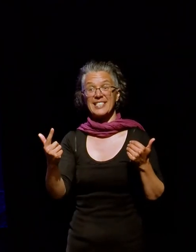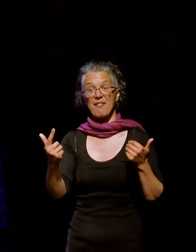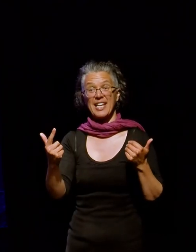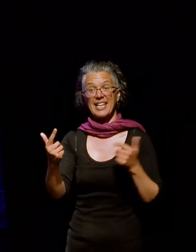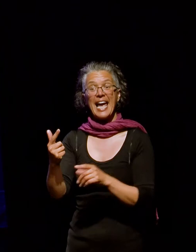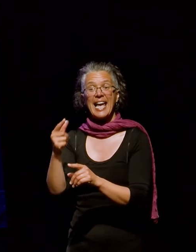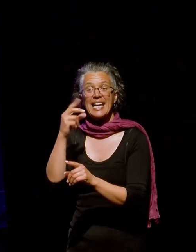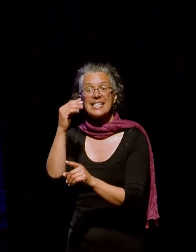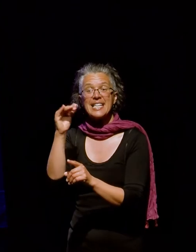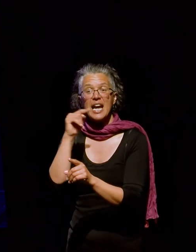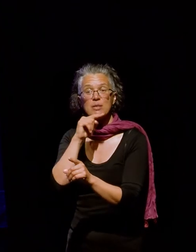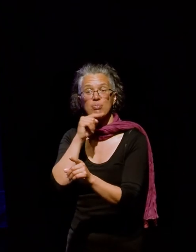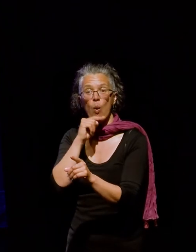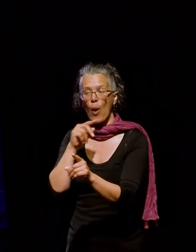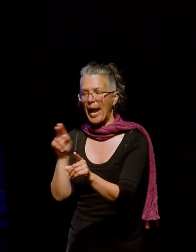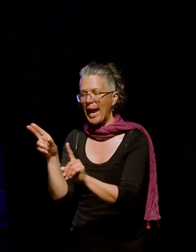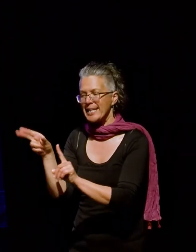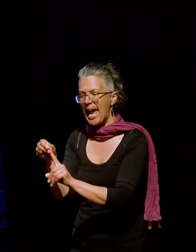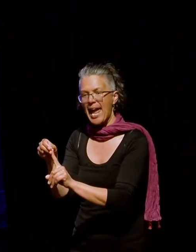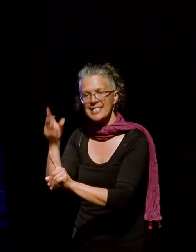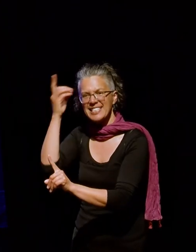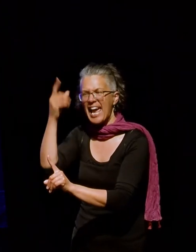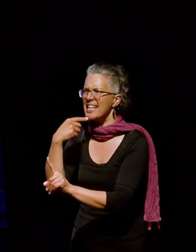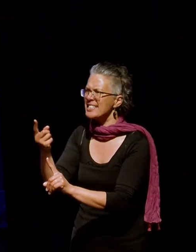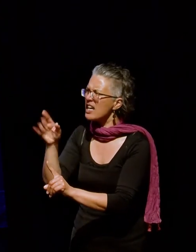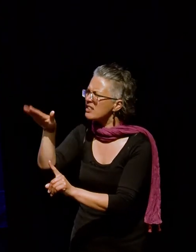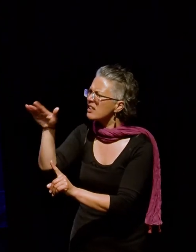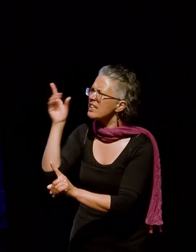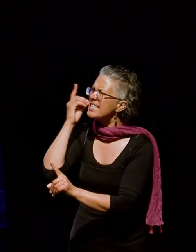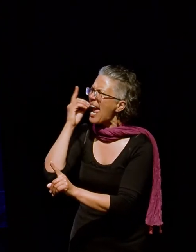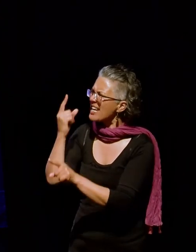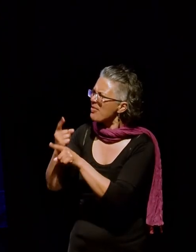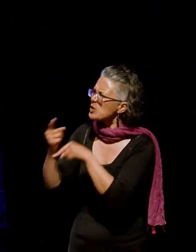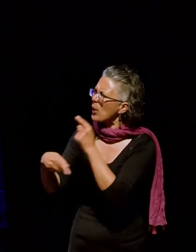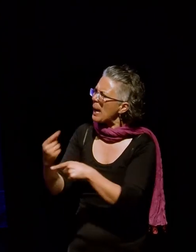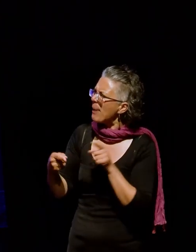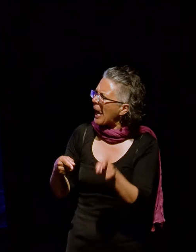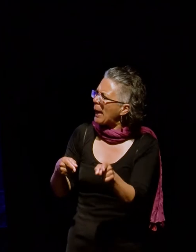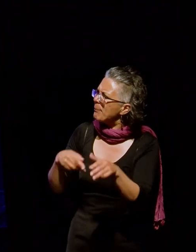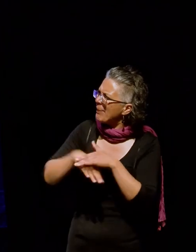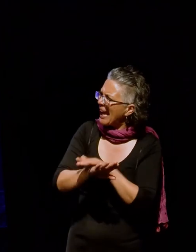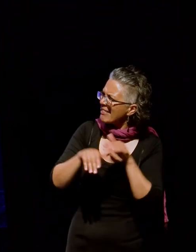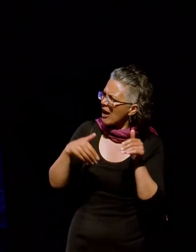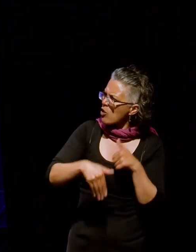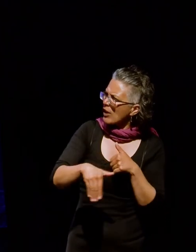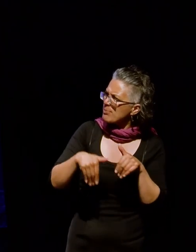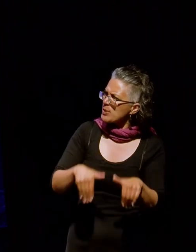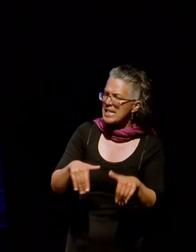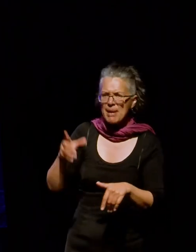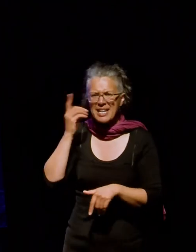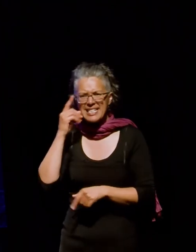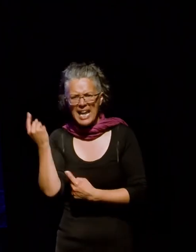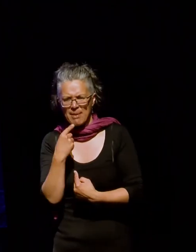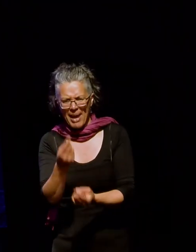dad in the post on Facebook and says, hey, Dad, they're talking about him at the Cricket Museum. And his dad